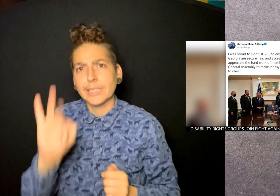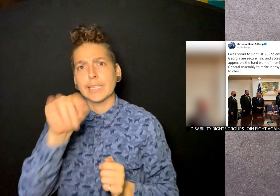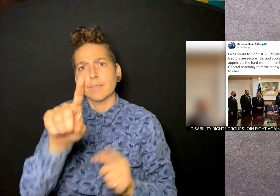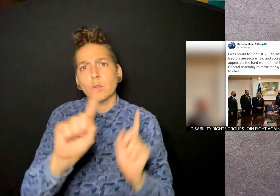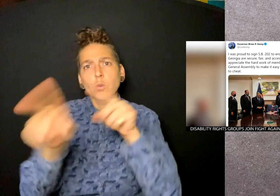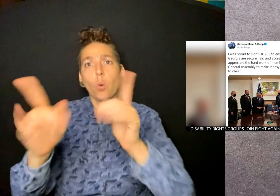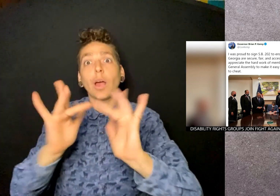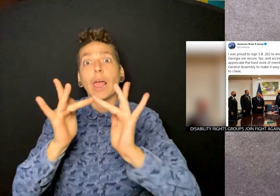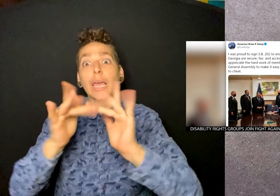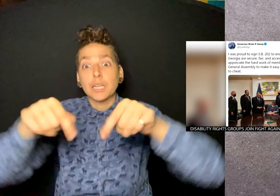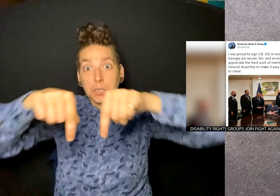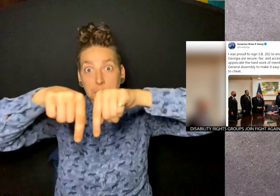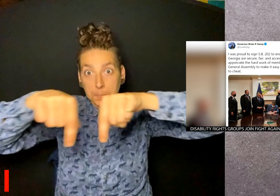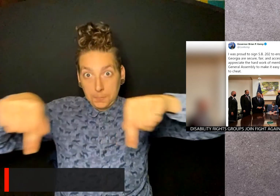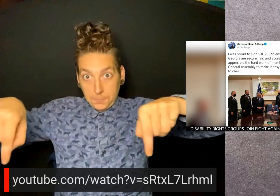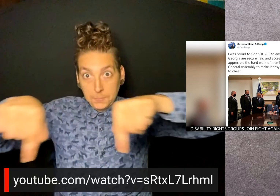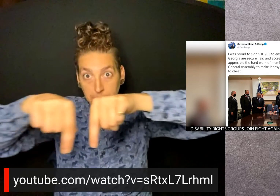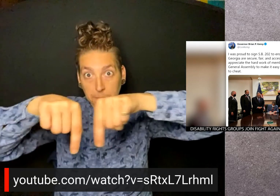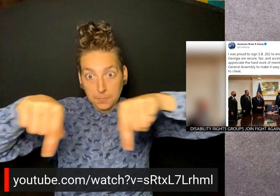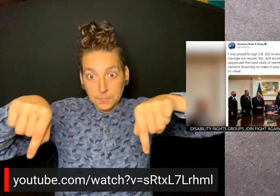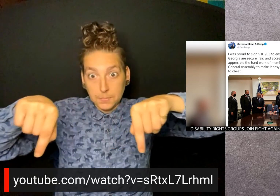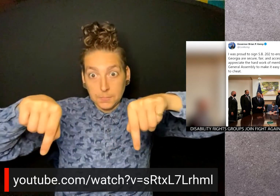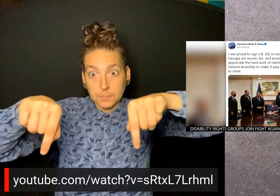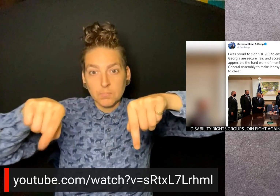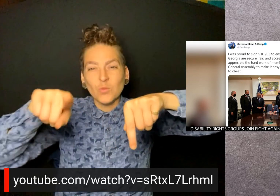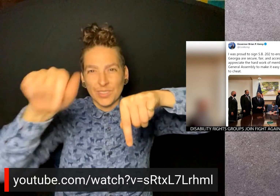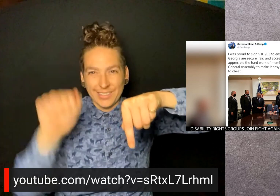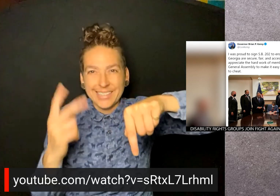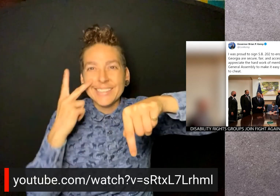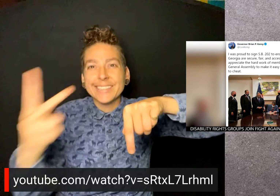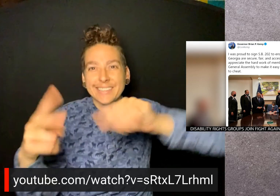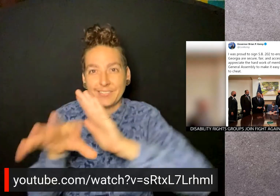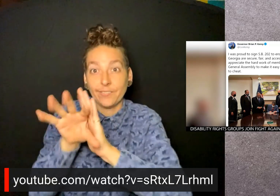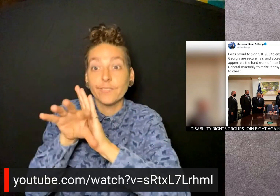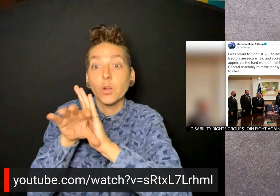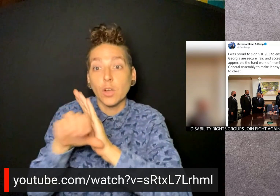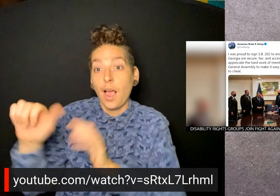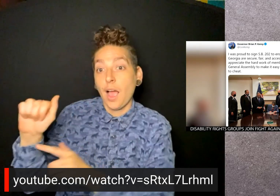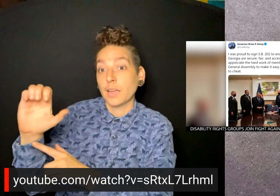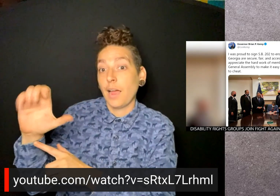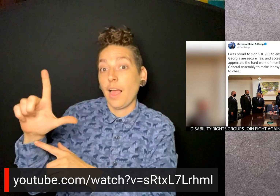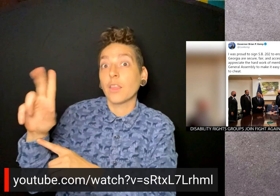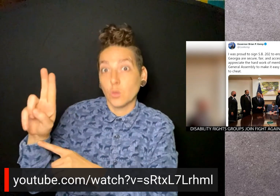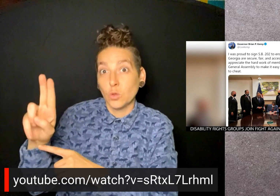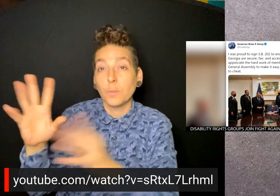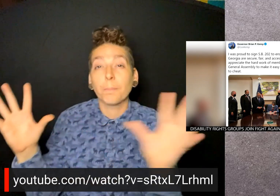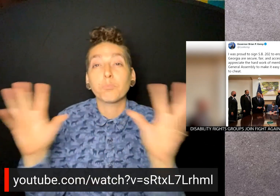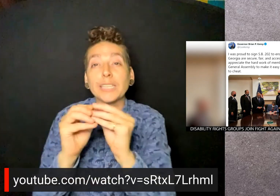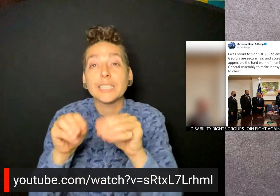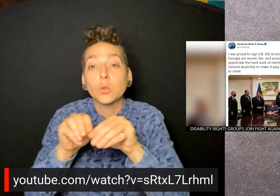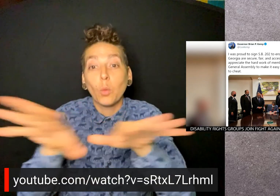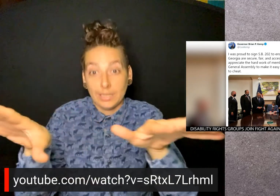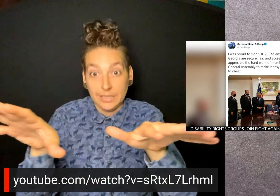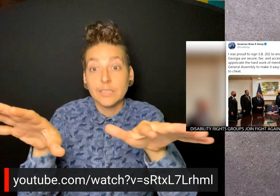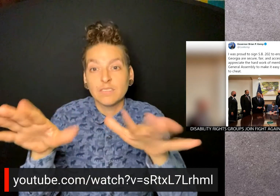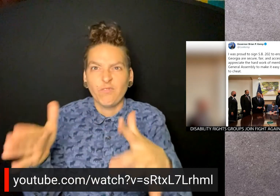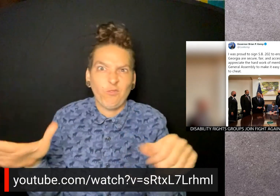if you head to this link you can see the video of the aclu press release in its entirety in